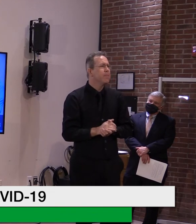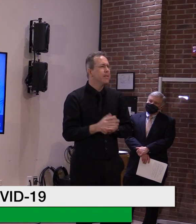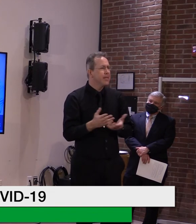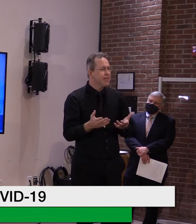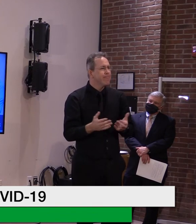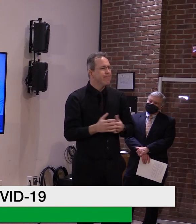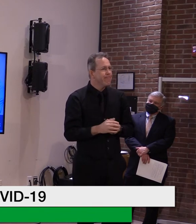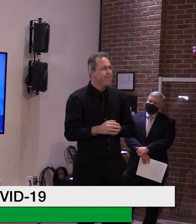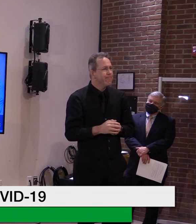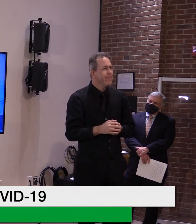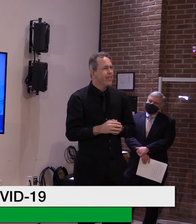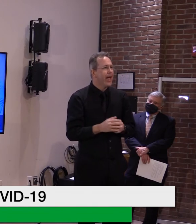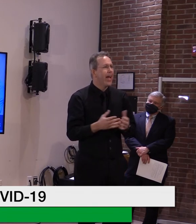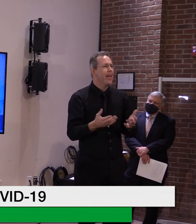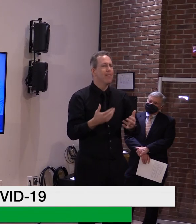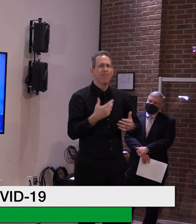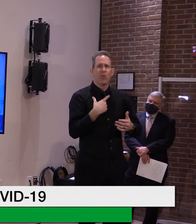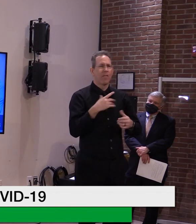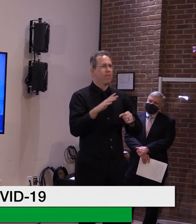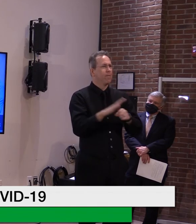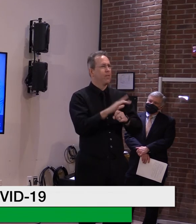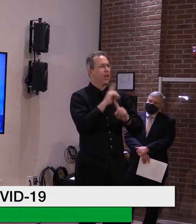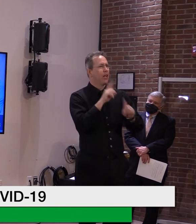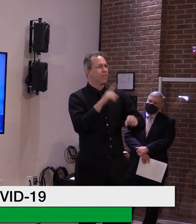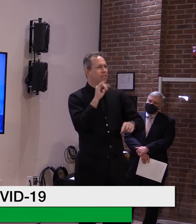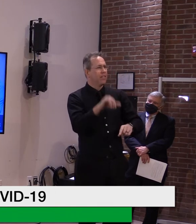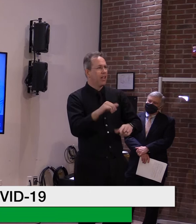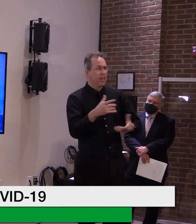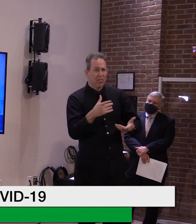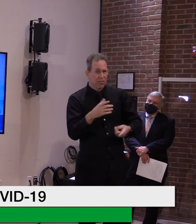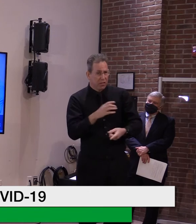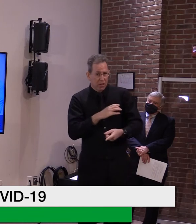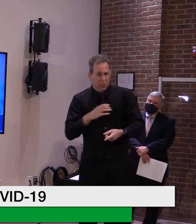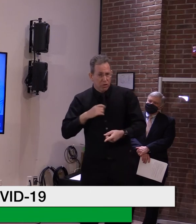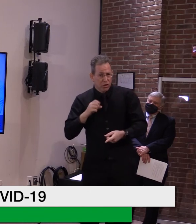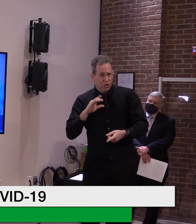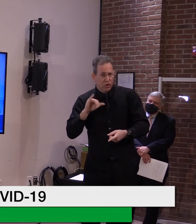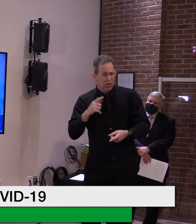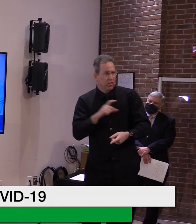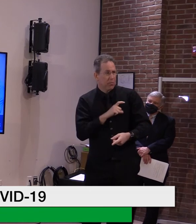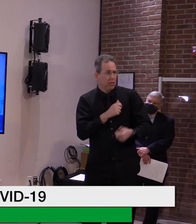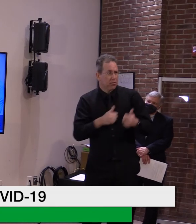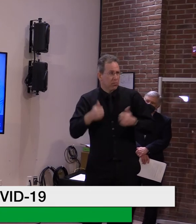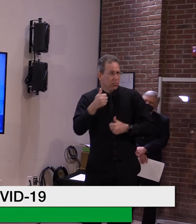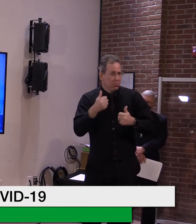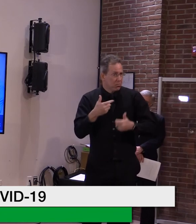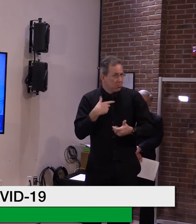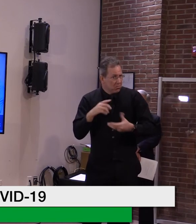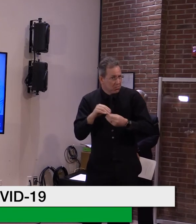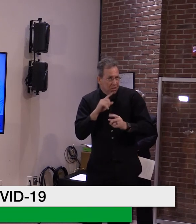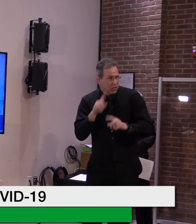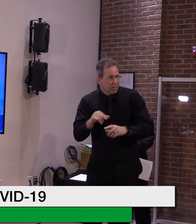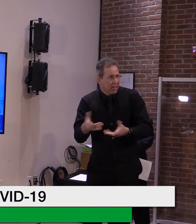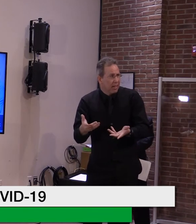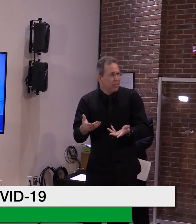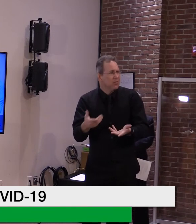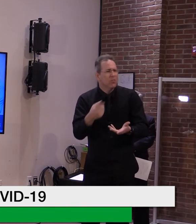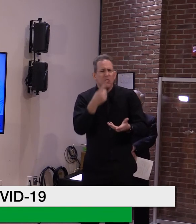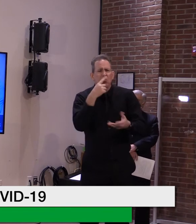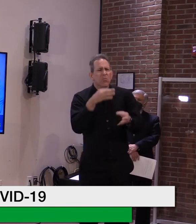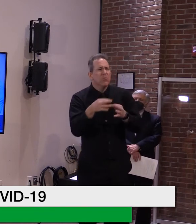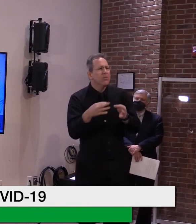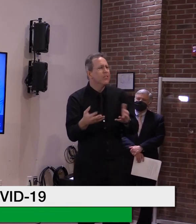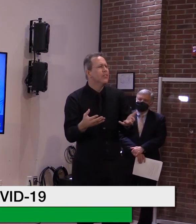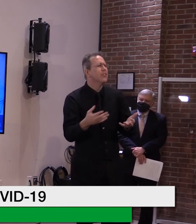Maybe Commissioner Scherling at this point. And these may be just details we need to work out because this is going to get more